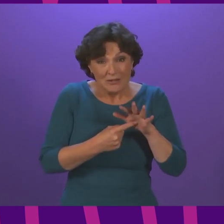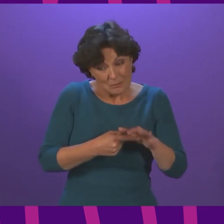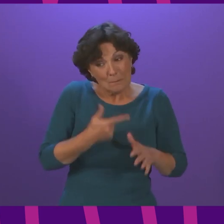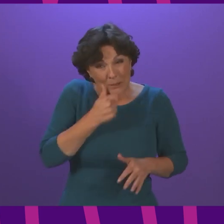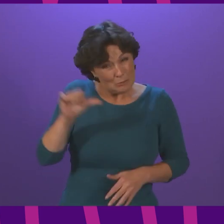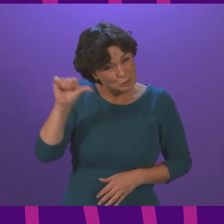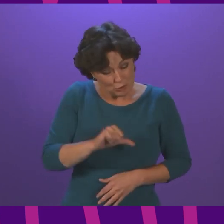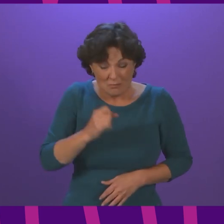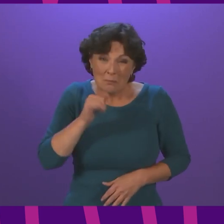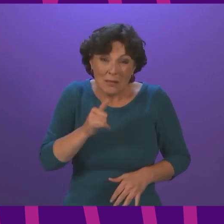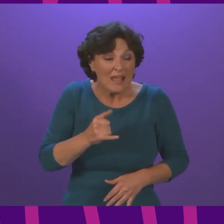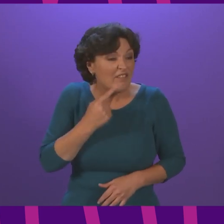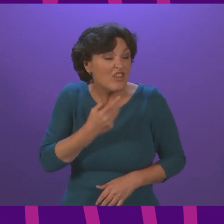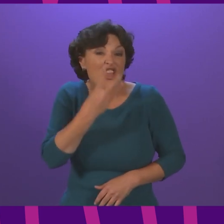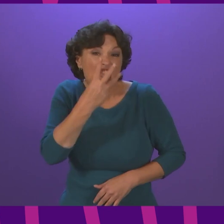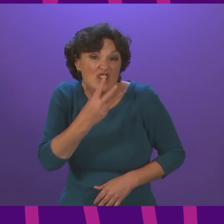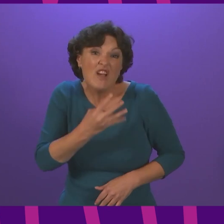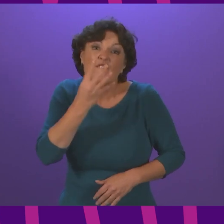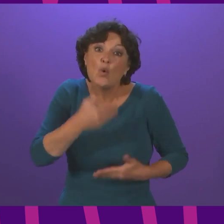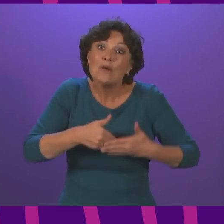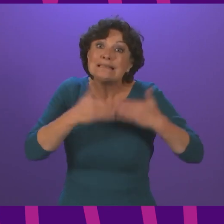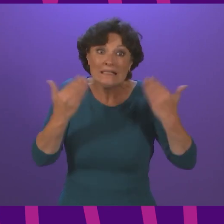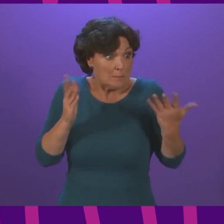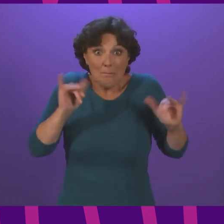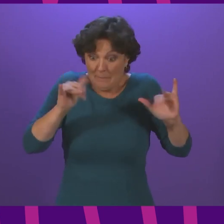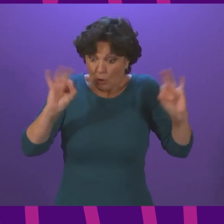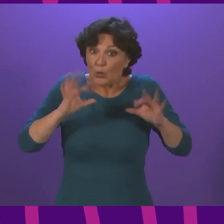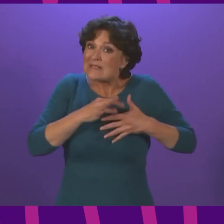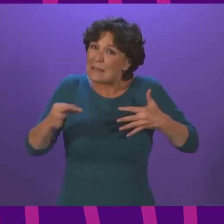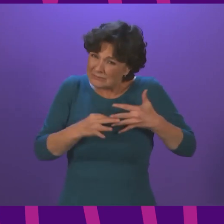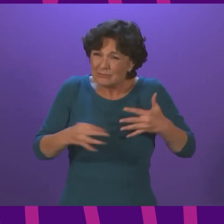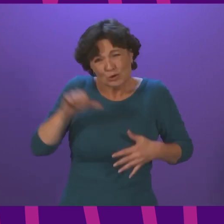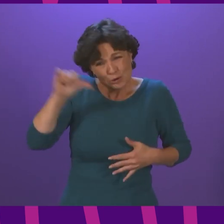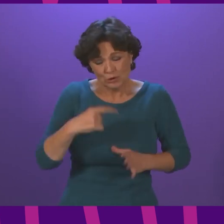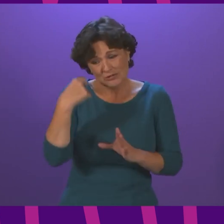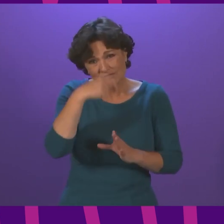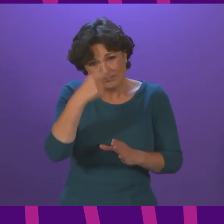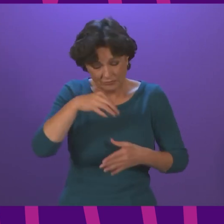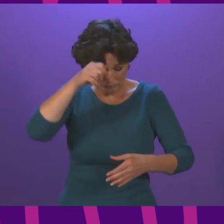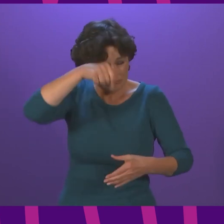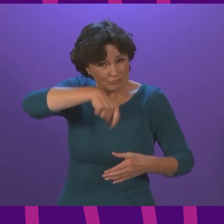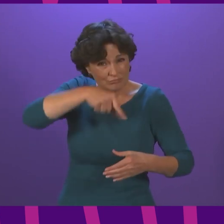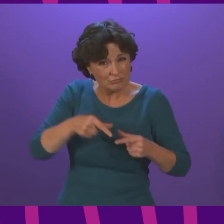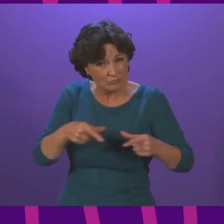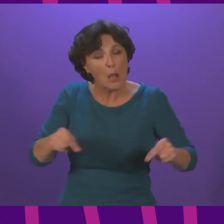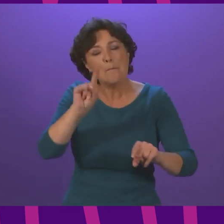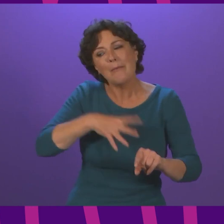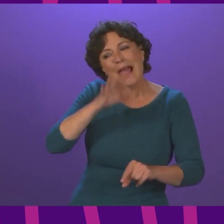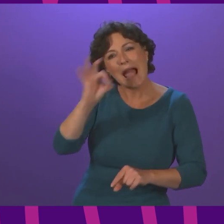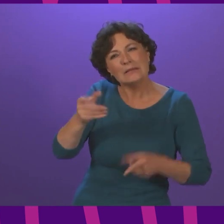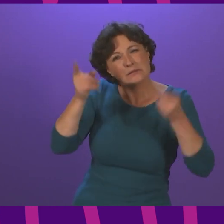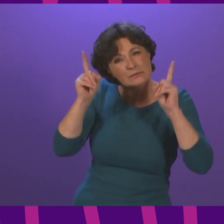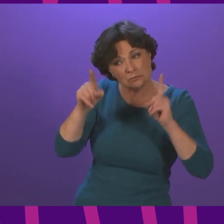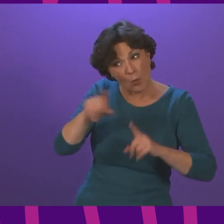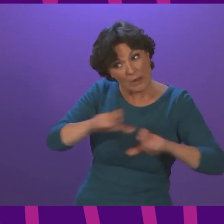to four days to check for Covid-19 even if folk don't have symptoms but can she confirm that these tests will still remain free of charge in Scotland